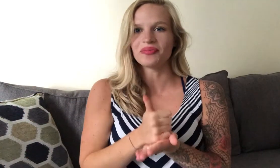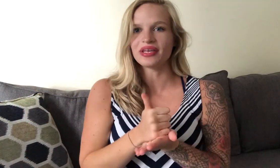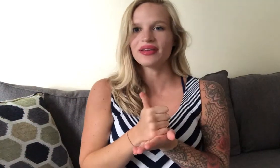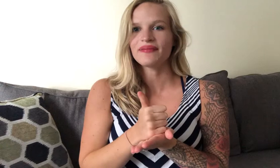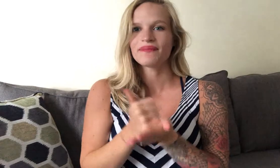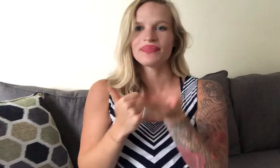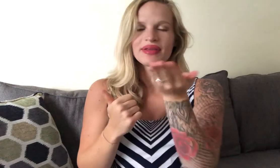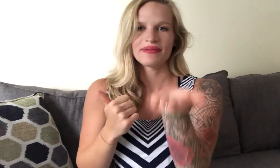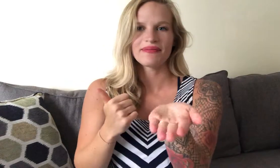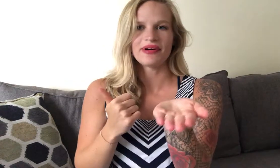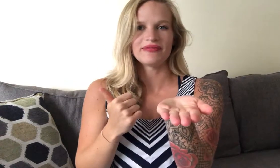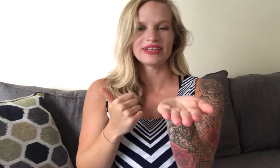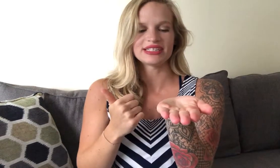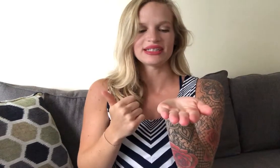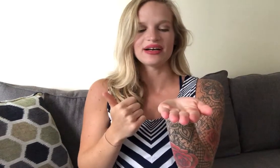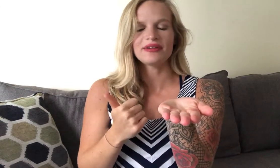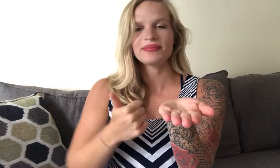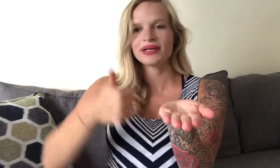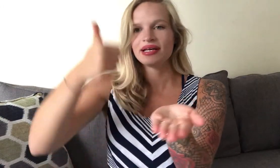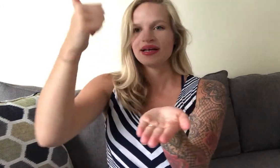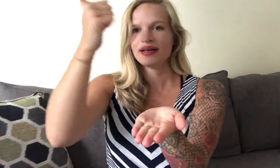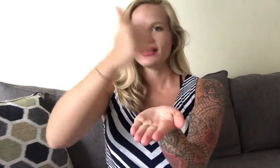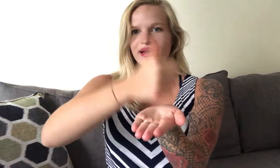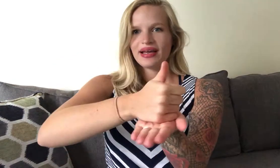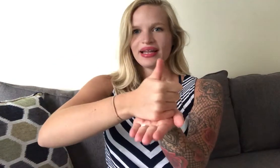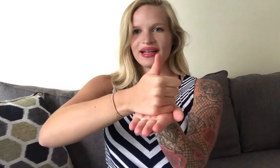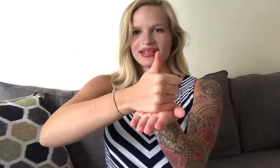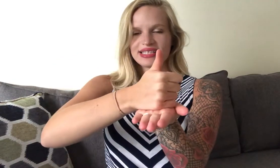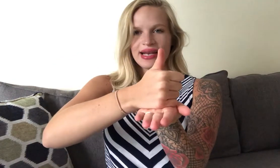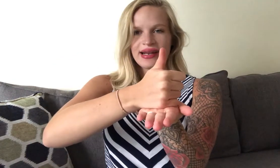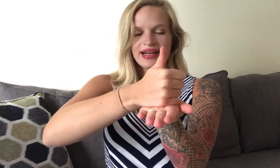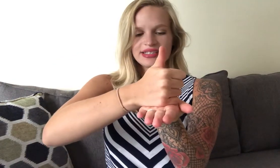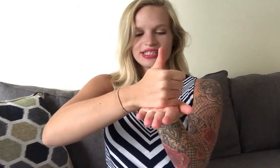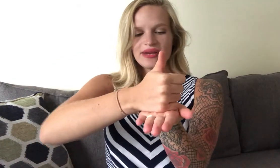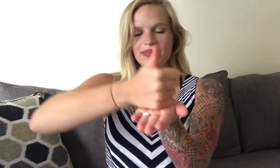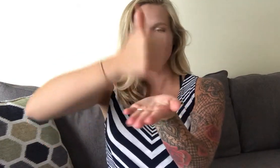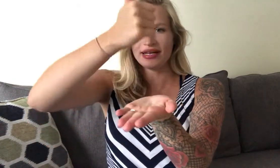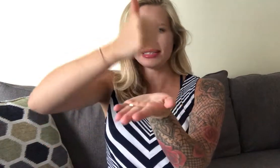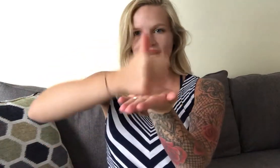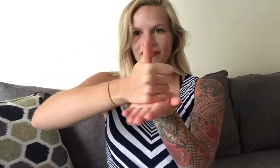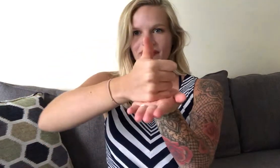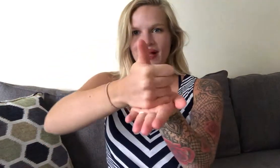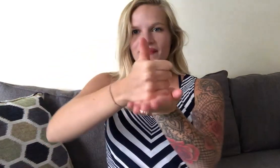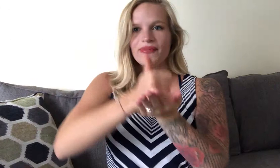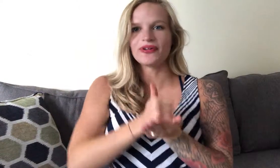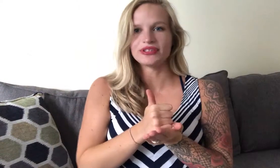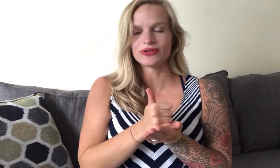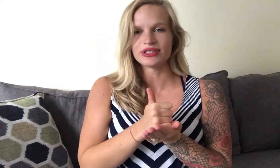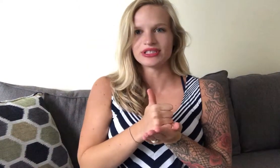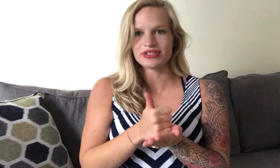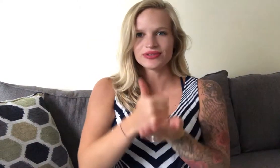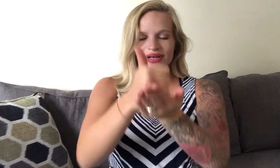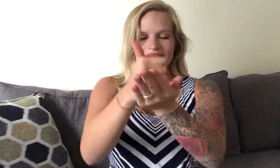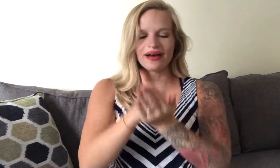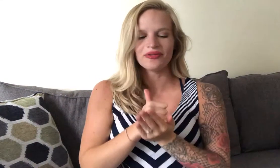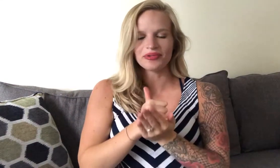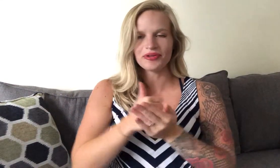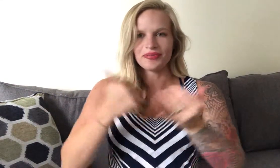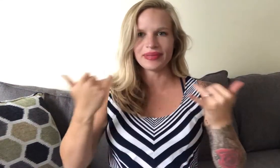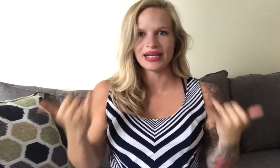me palm facing up and then a 10 handshape on top of that and pull it towards you help me